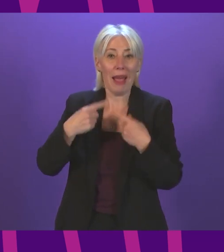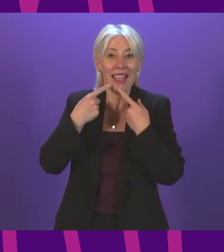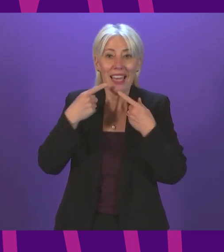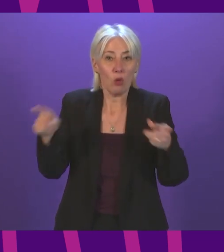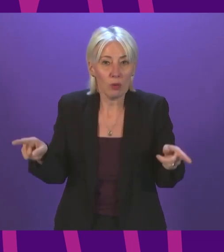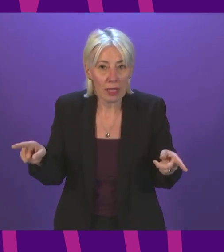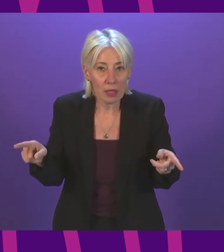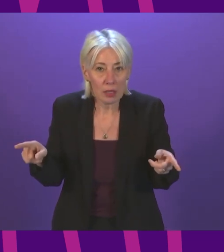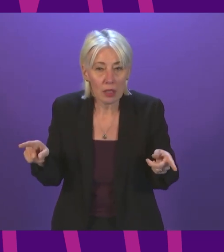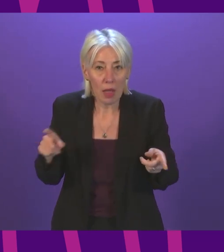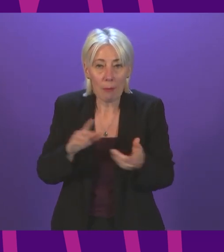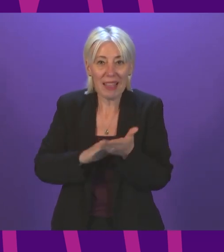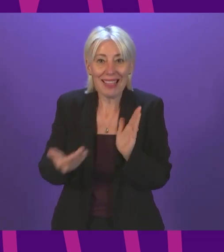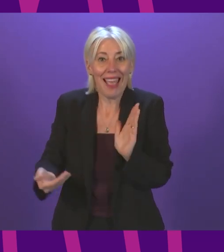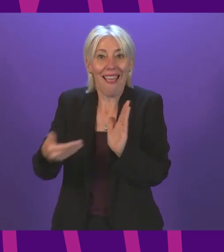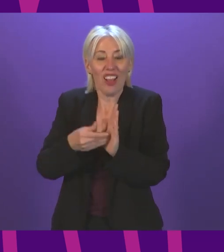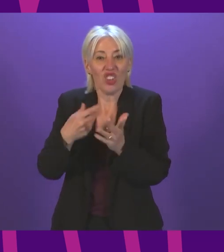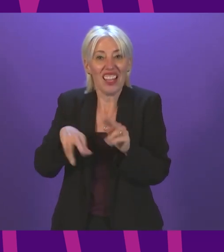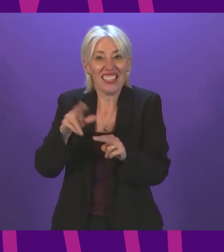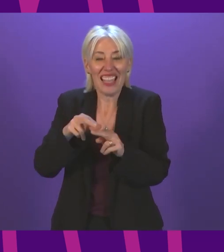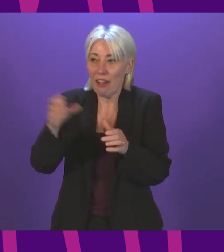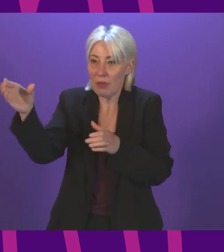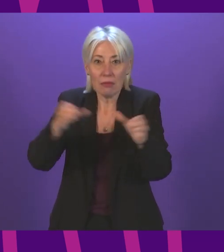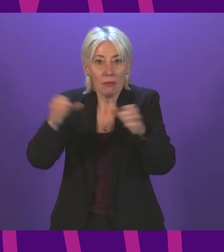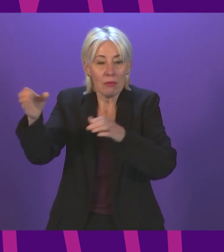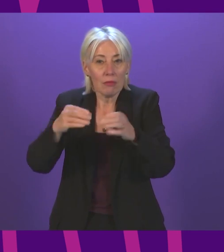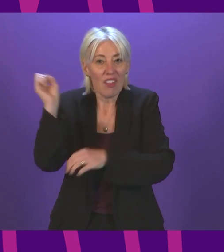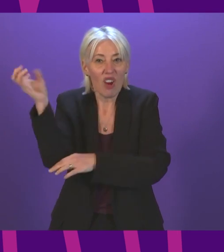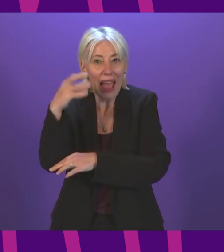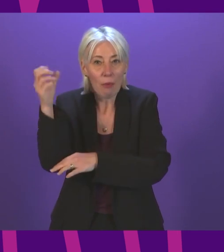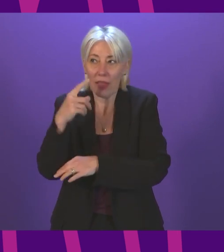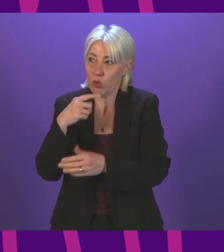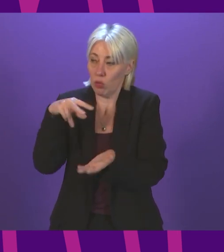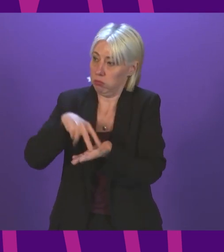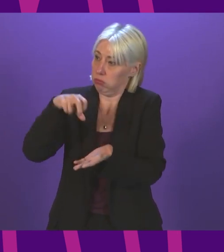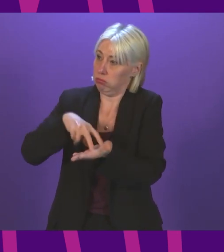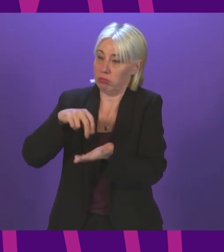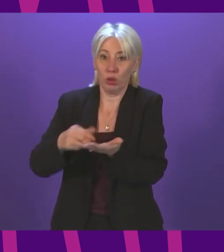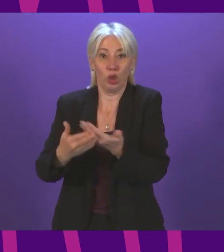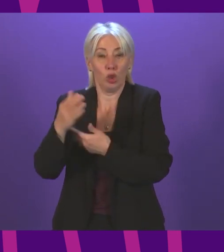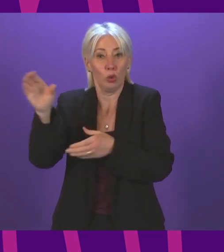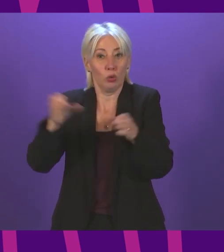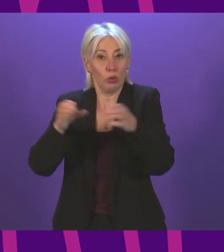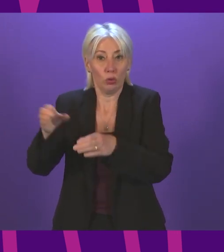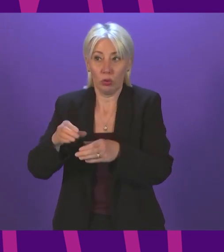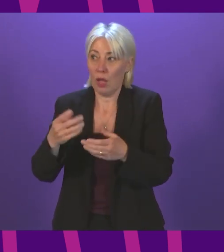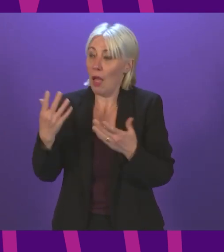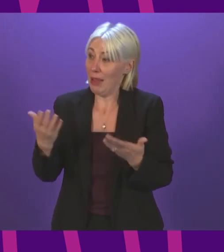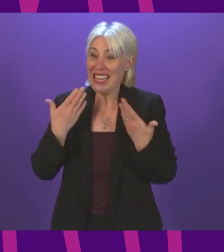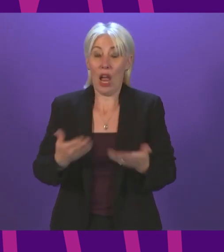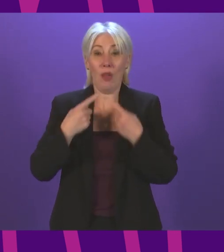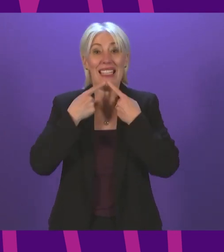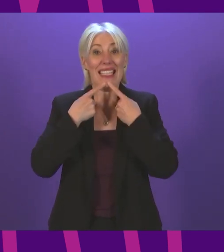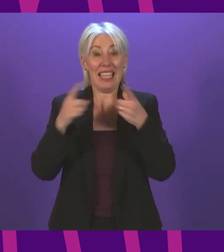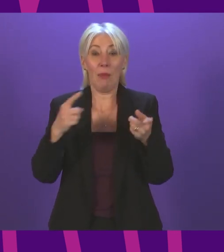course sees a number of additional staff recruited to our ambulance service. So, I'm delighted that we have those additional recruits. I have now just given you in my statement additional